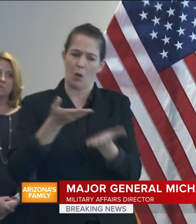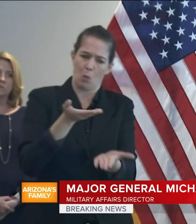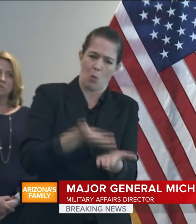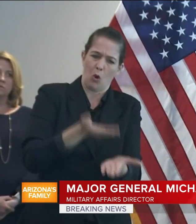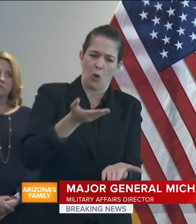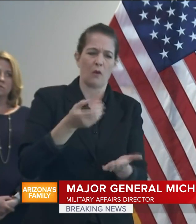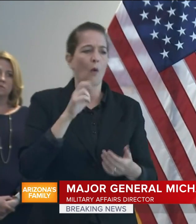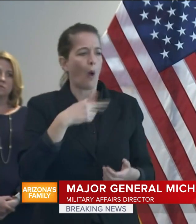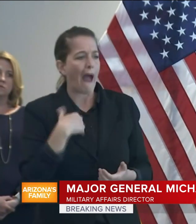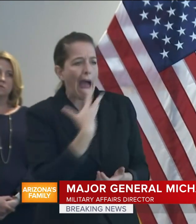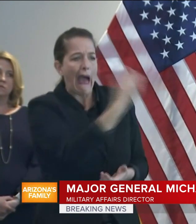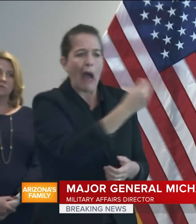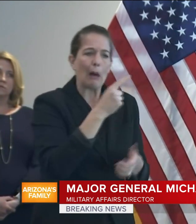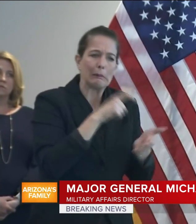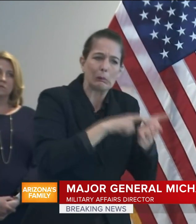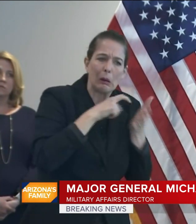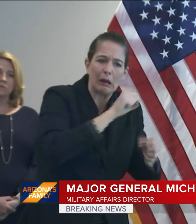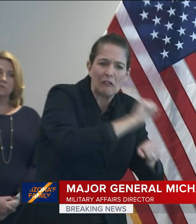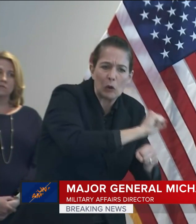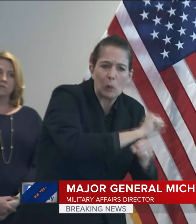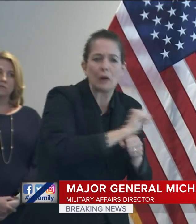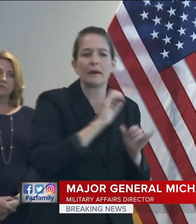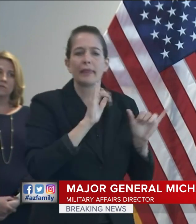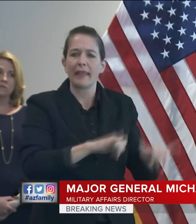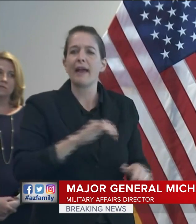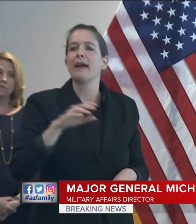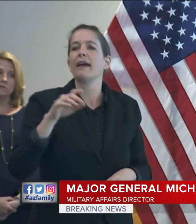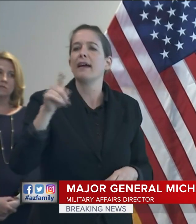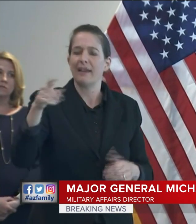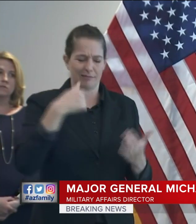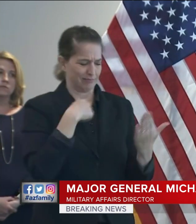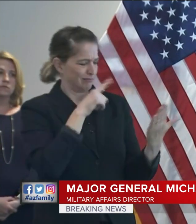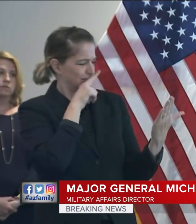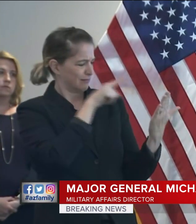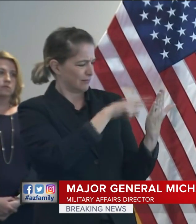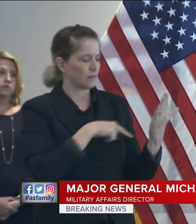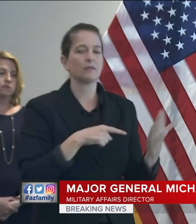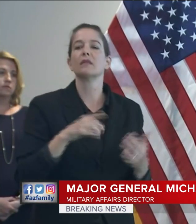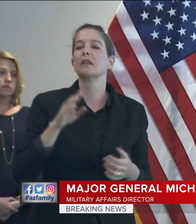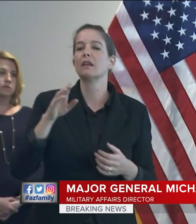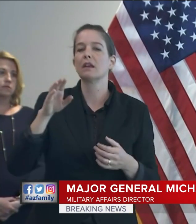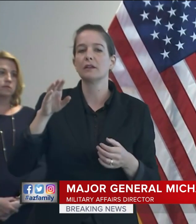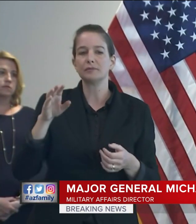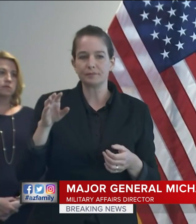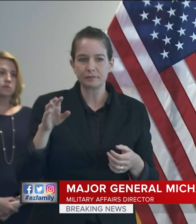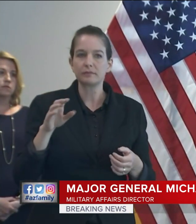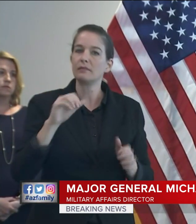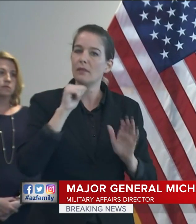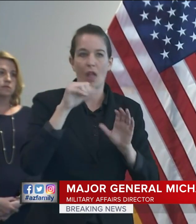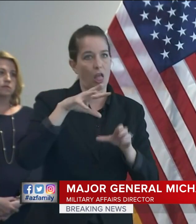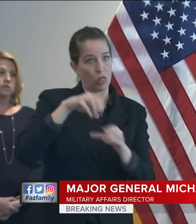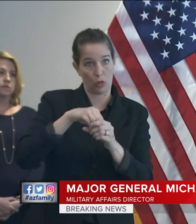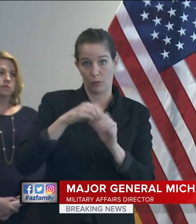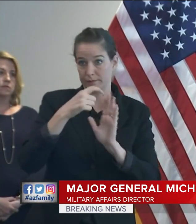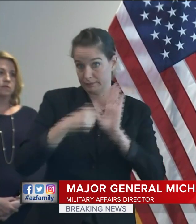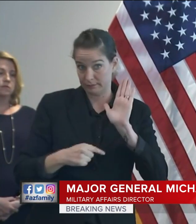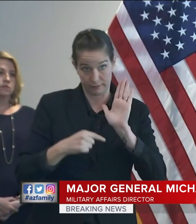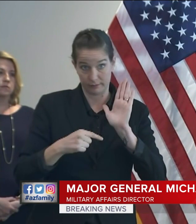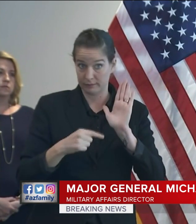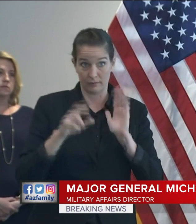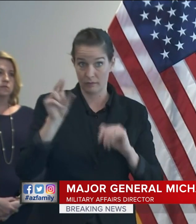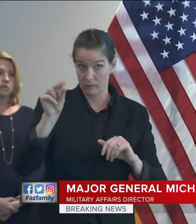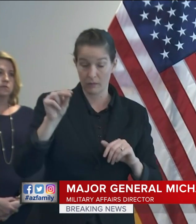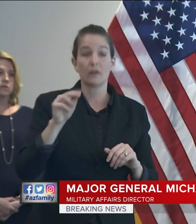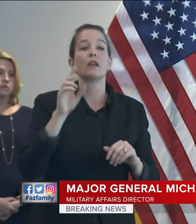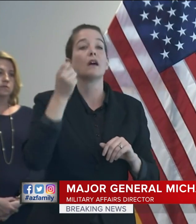in the order. I mean, my attorney wrote it. We'll get you the details on it. The executive order that was